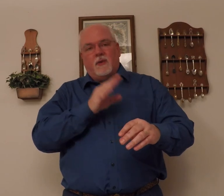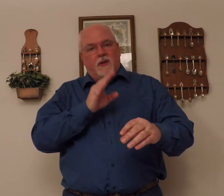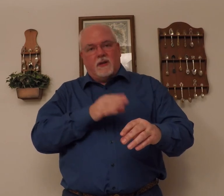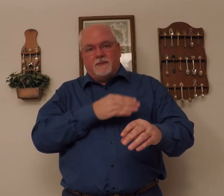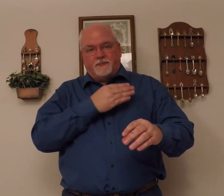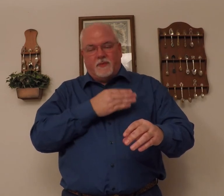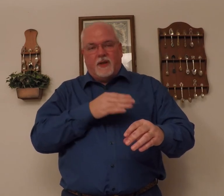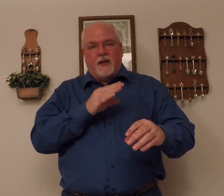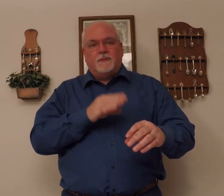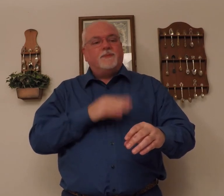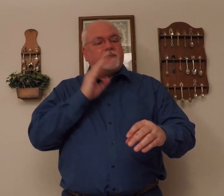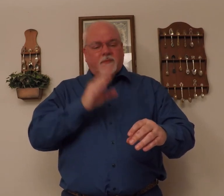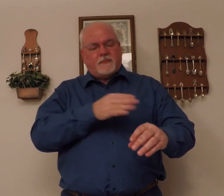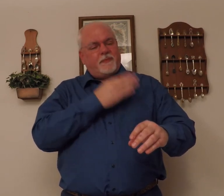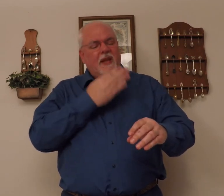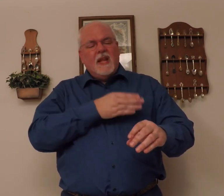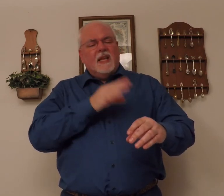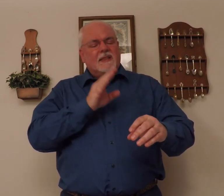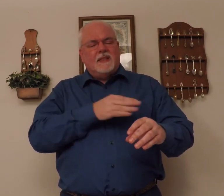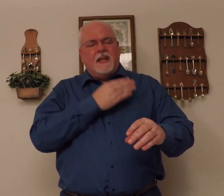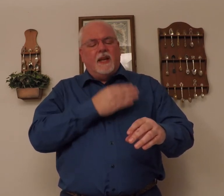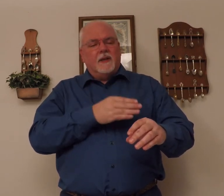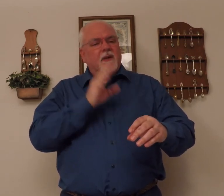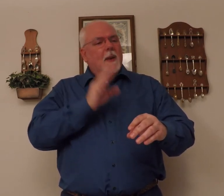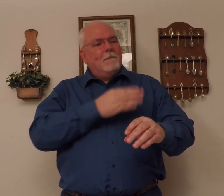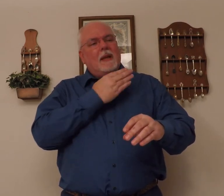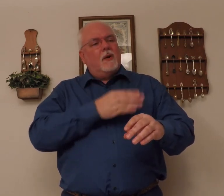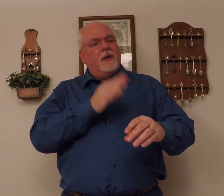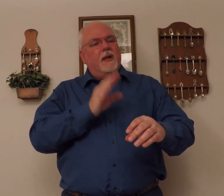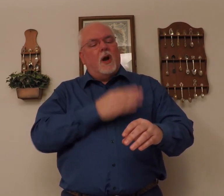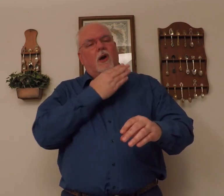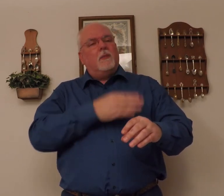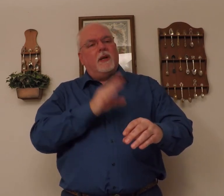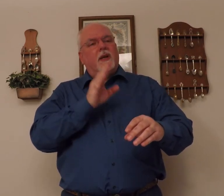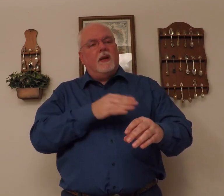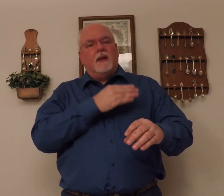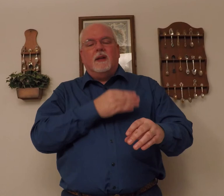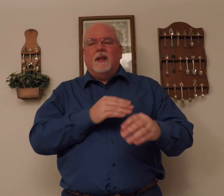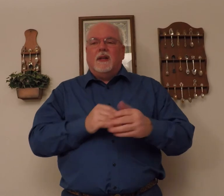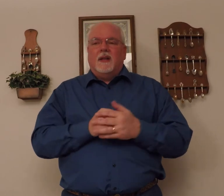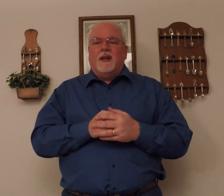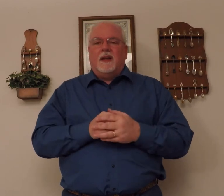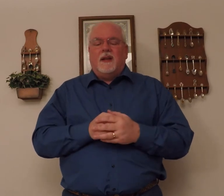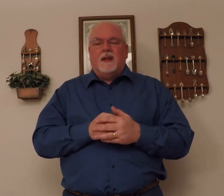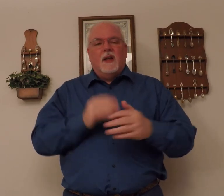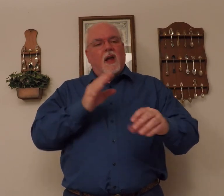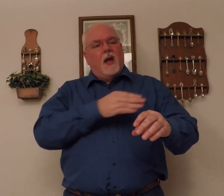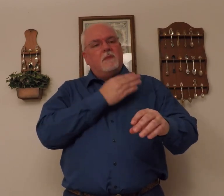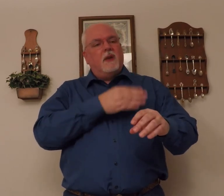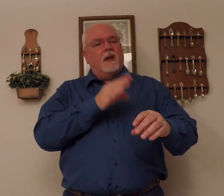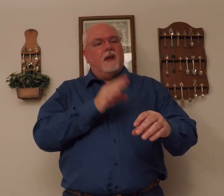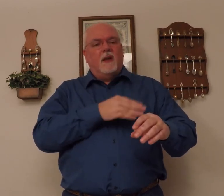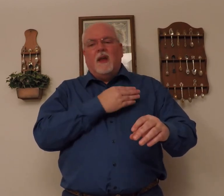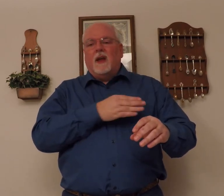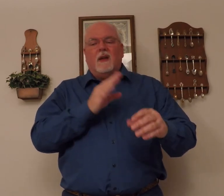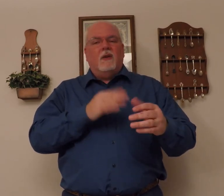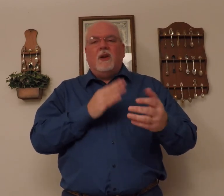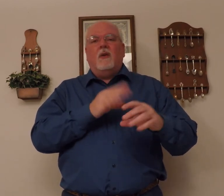music. Okay. Singing. Melody. Harmony. Humming. You know,